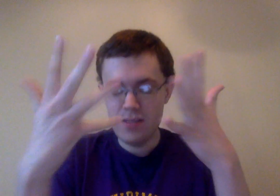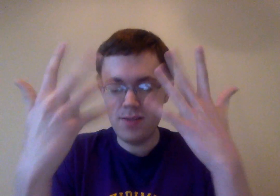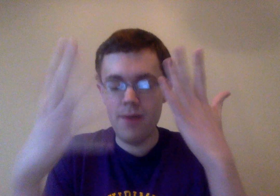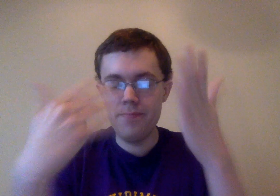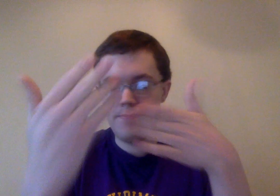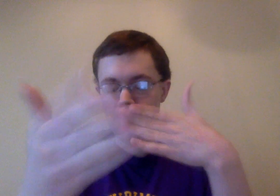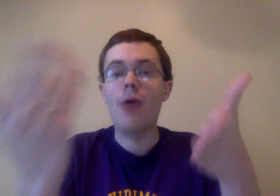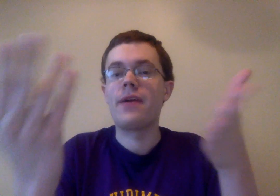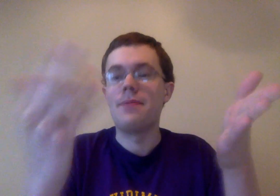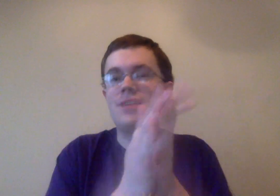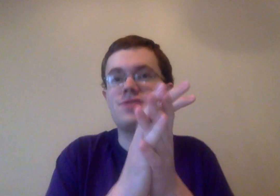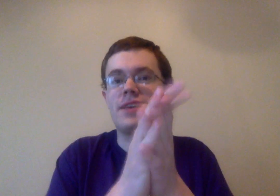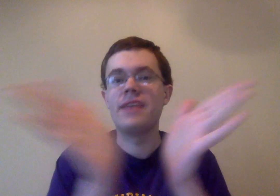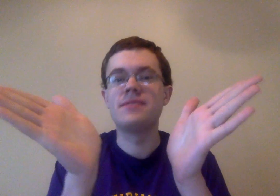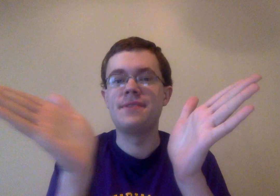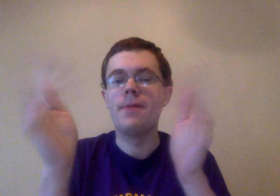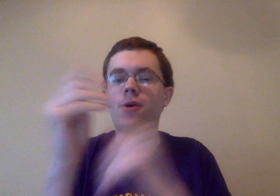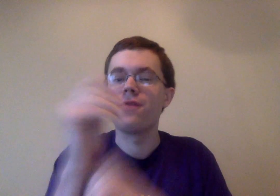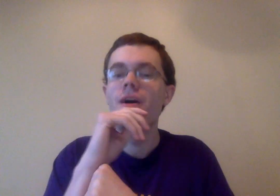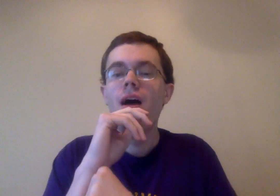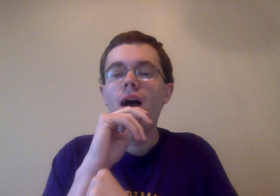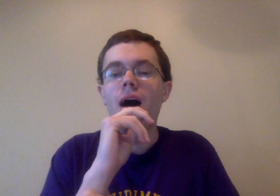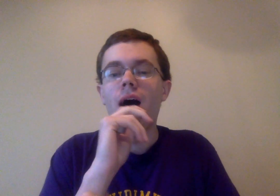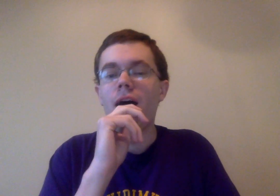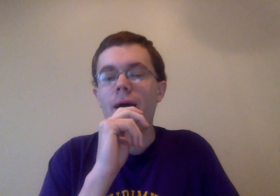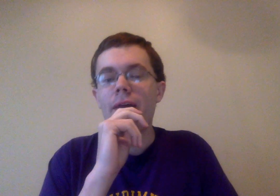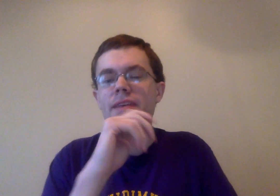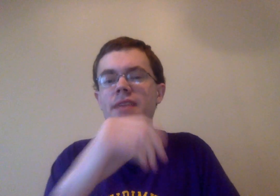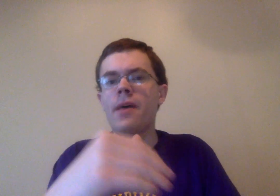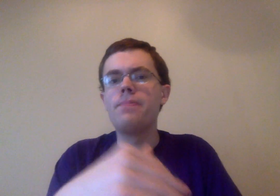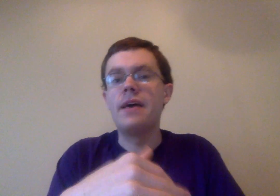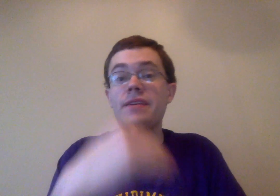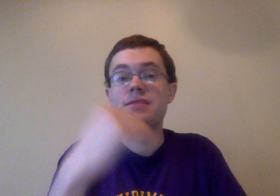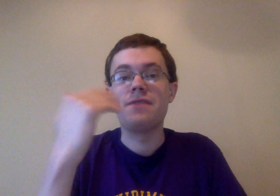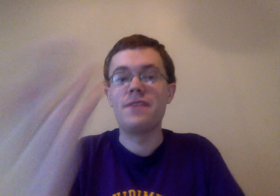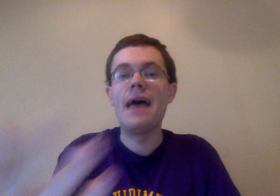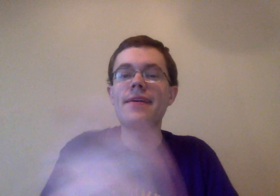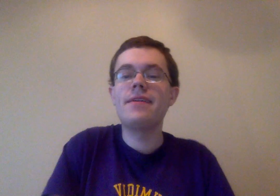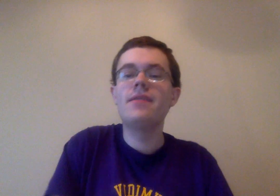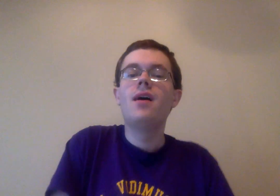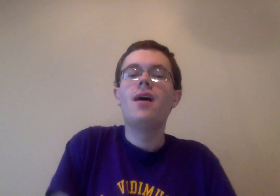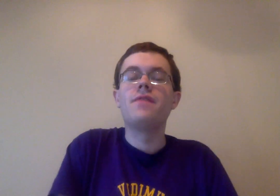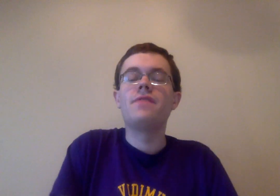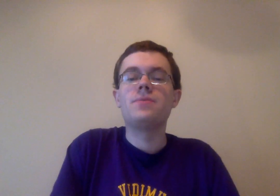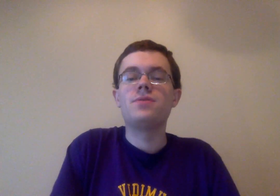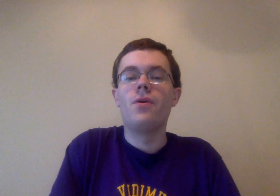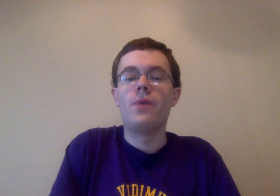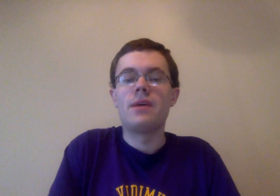some power capture. Not just, like, instantly all-powerful. Uh, and that does end up playing into the finale of the episode, which I'm